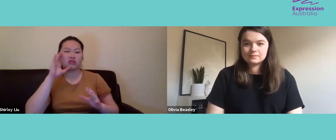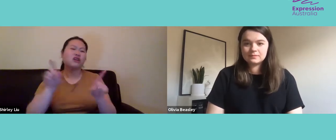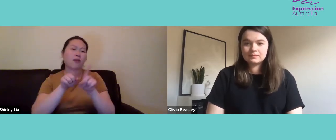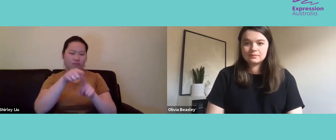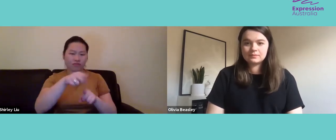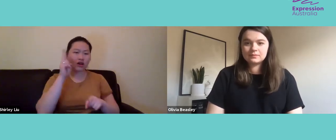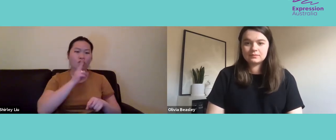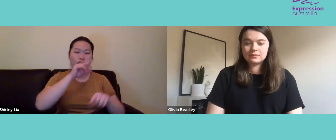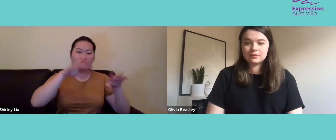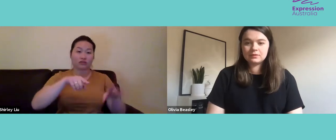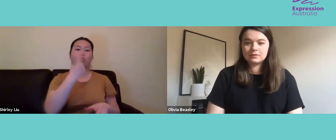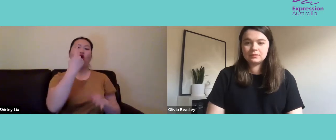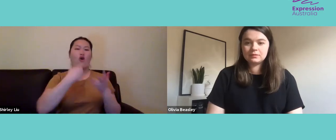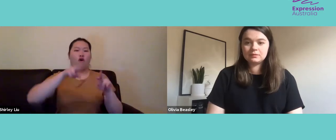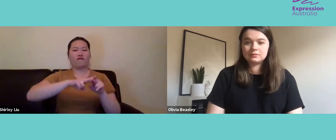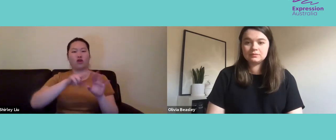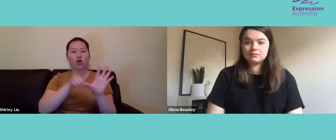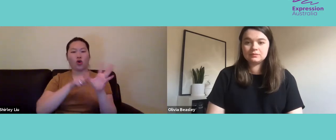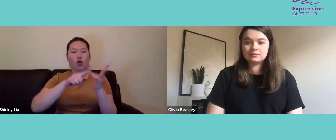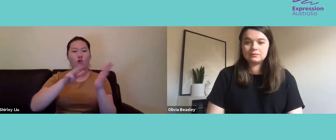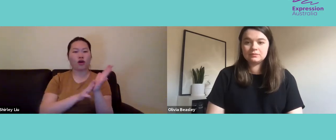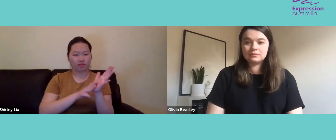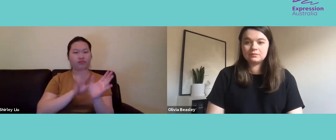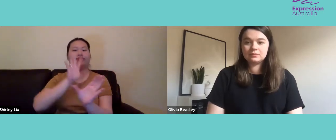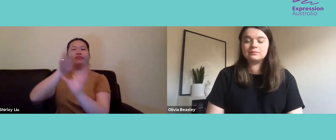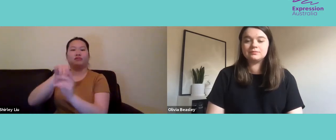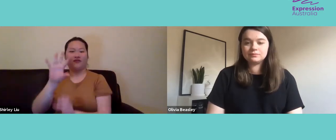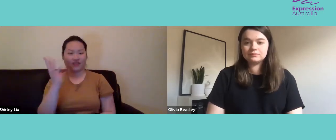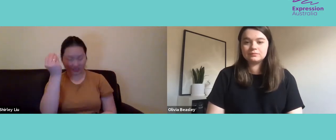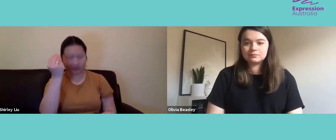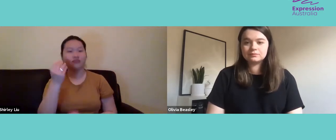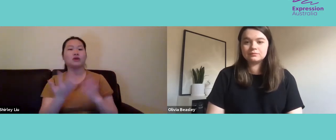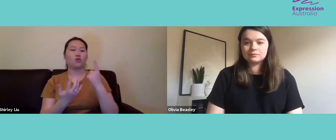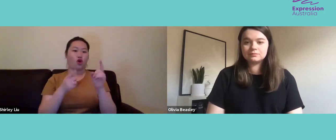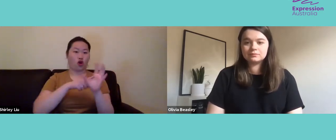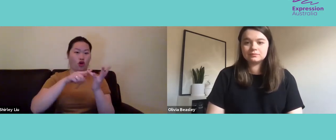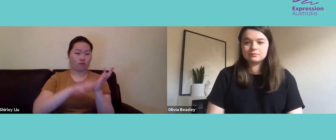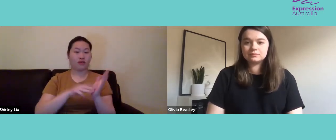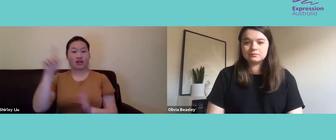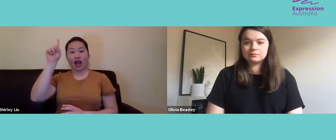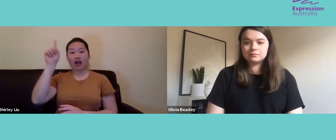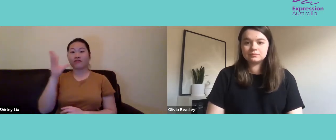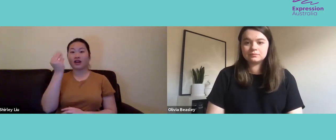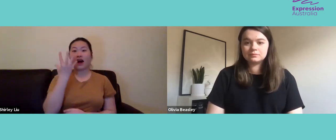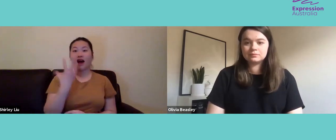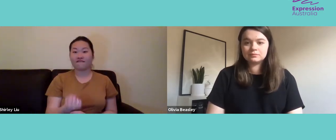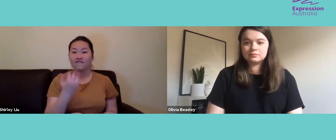to become involved in the World